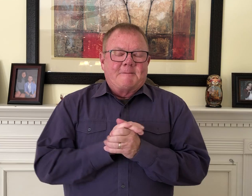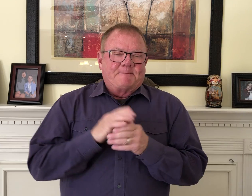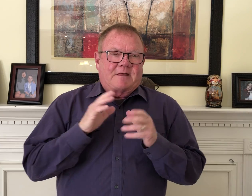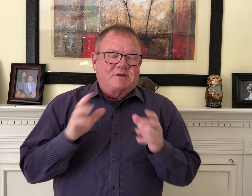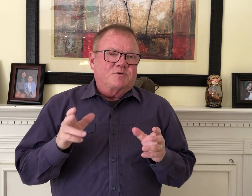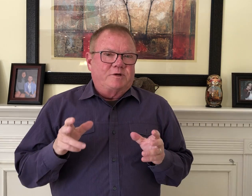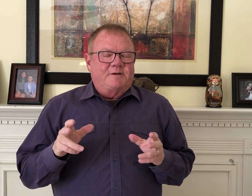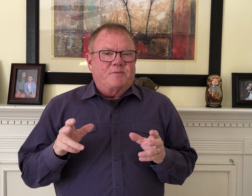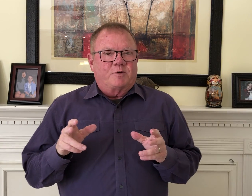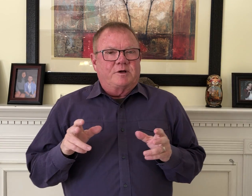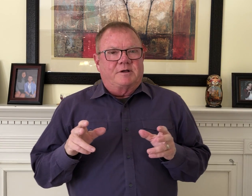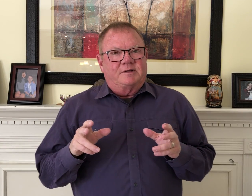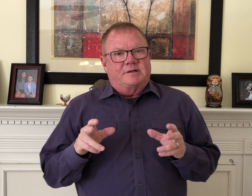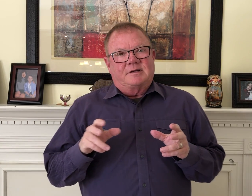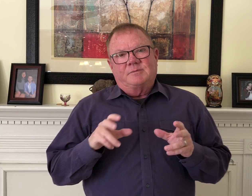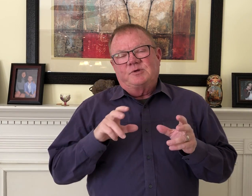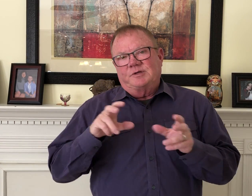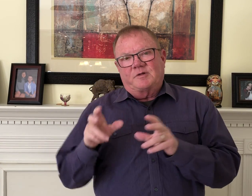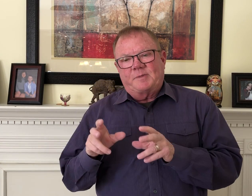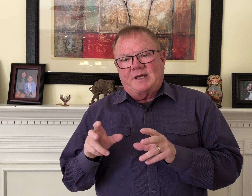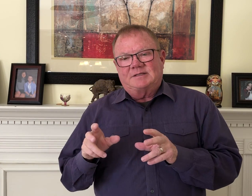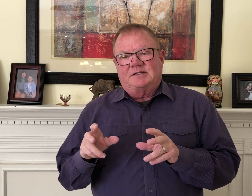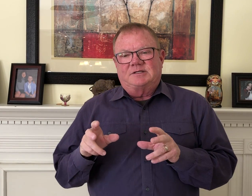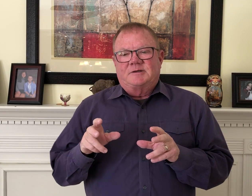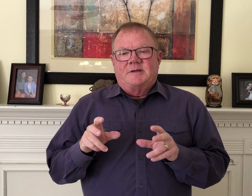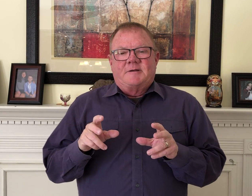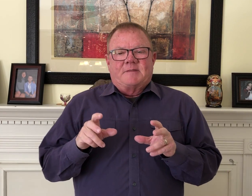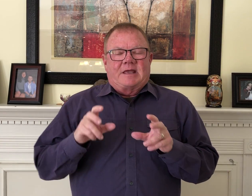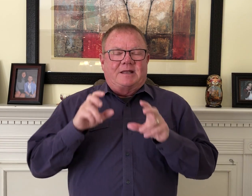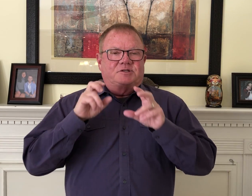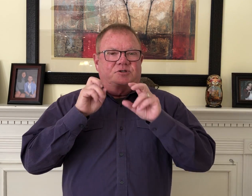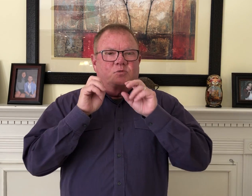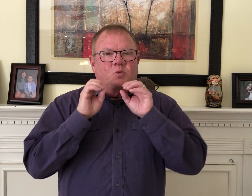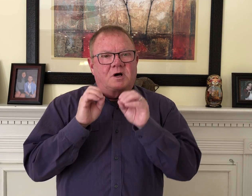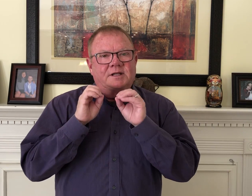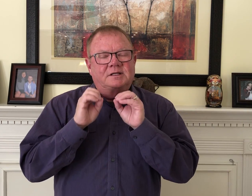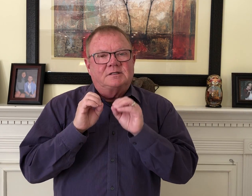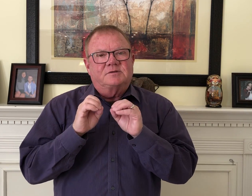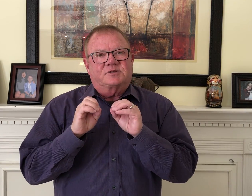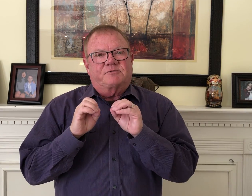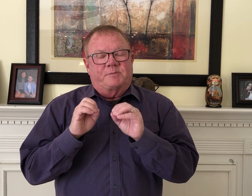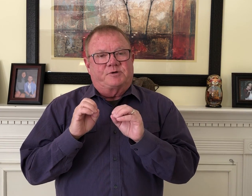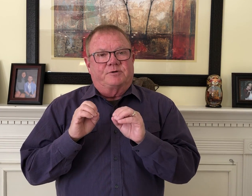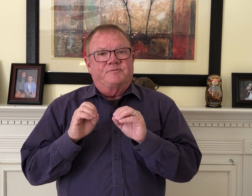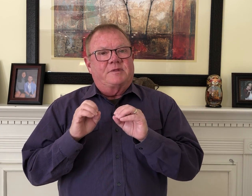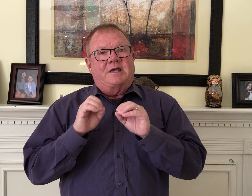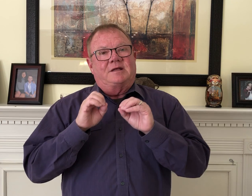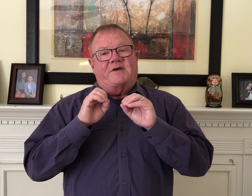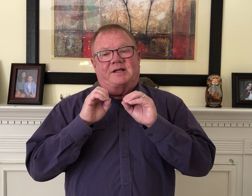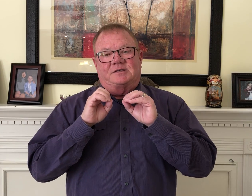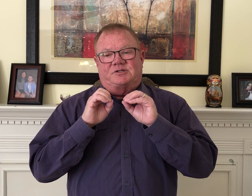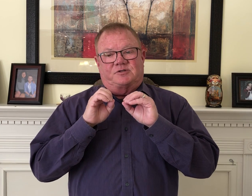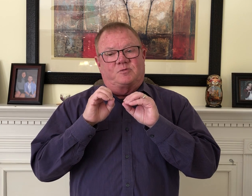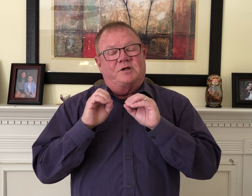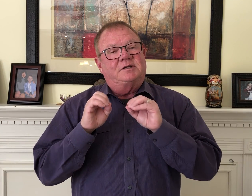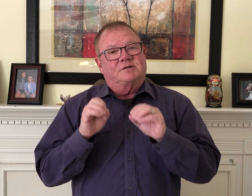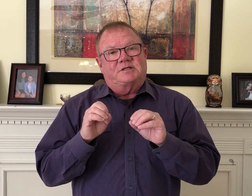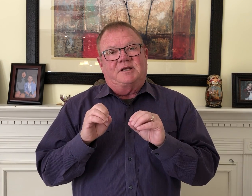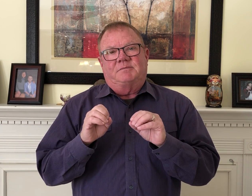Now this week, we're going to come to another passage. And it's just one little scripture. And in fact, it's just one little statement.